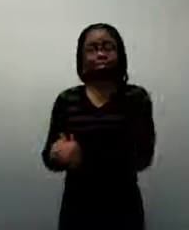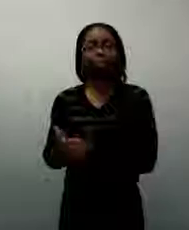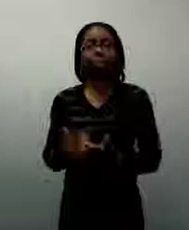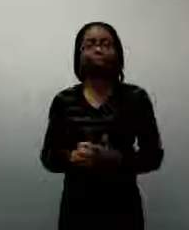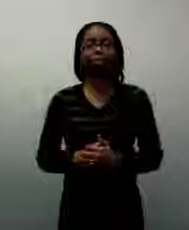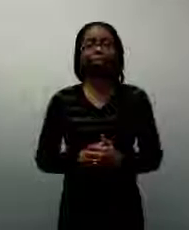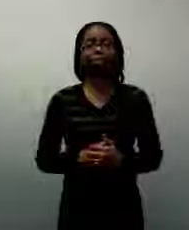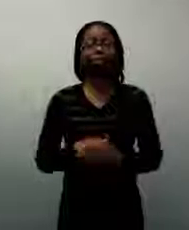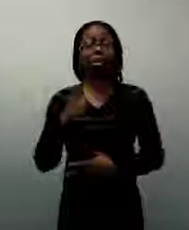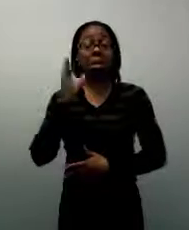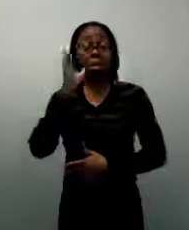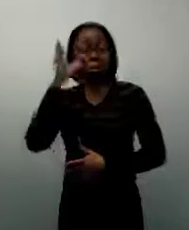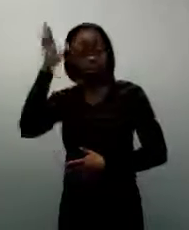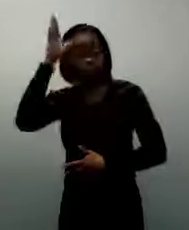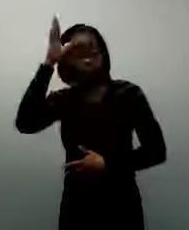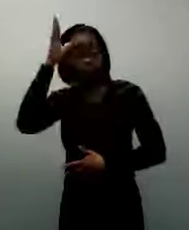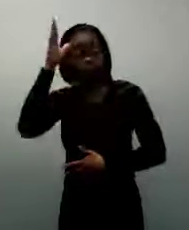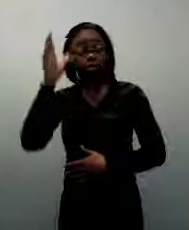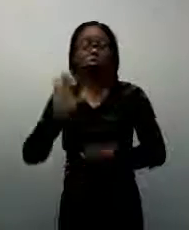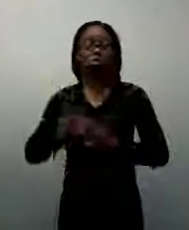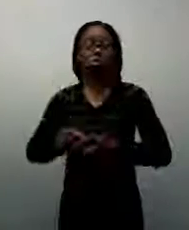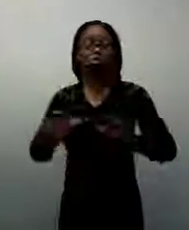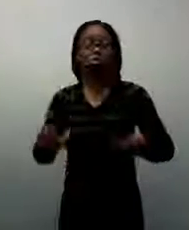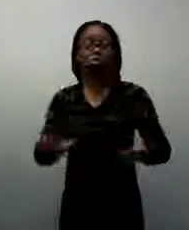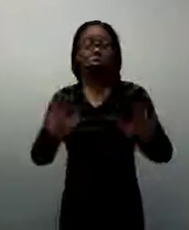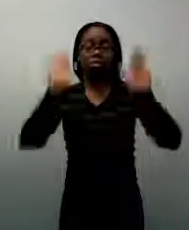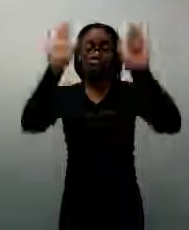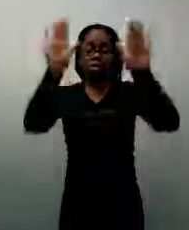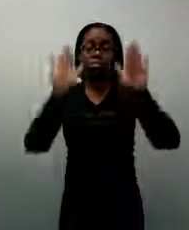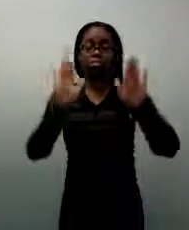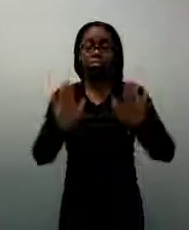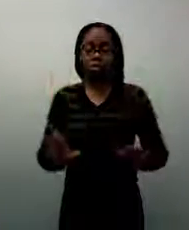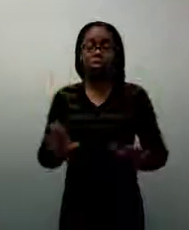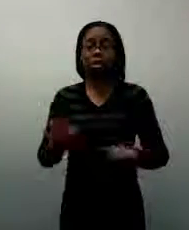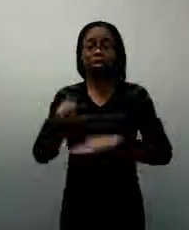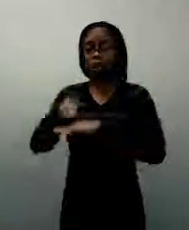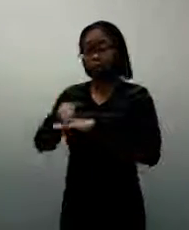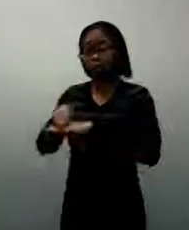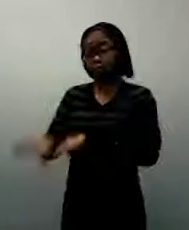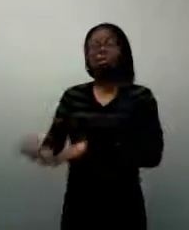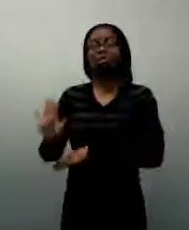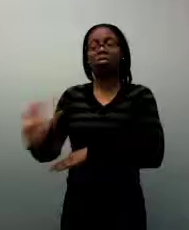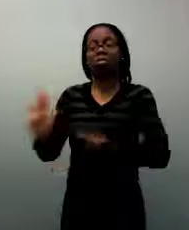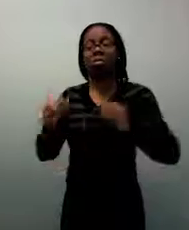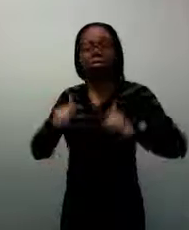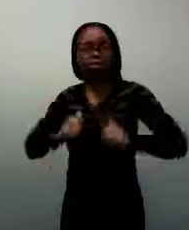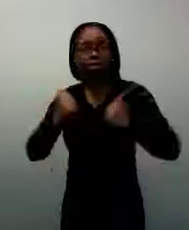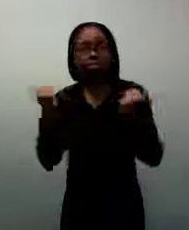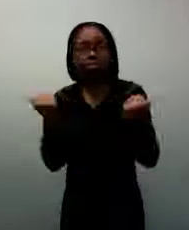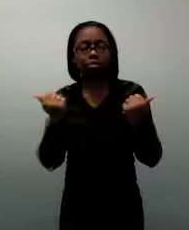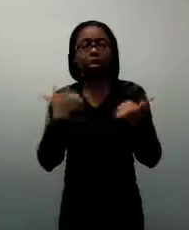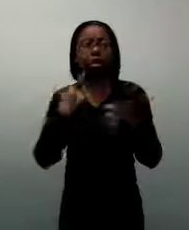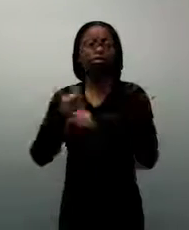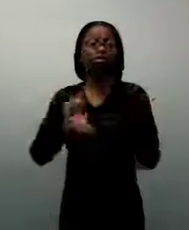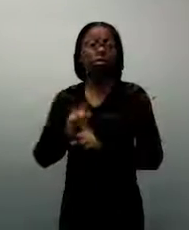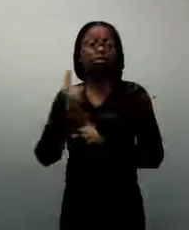Parents are children's greatest influences in their life and are the mentors that have the most influence